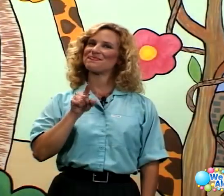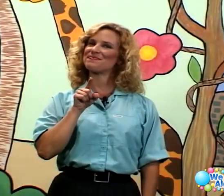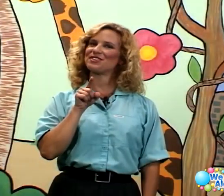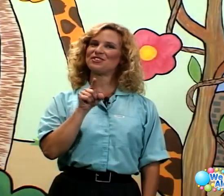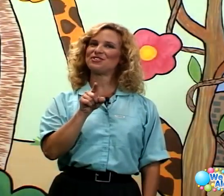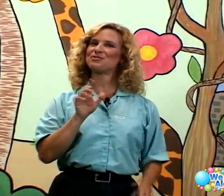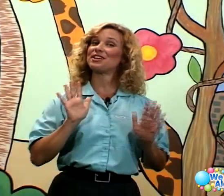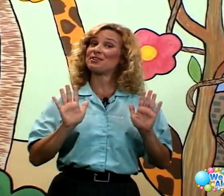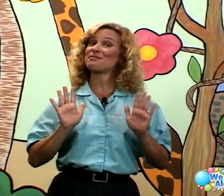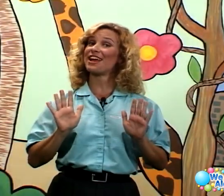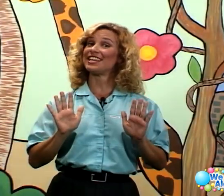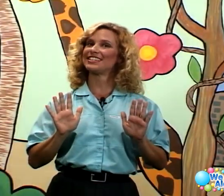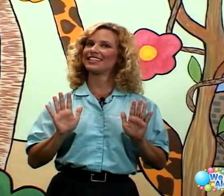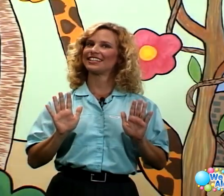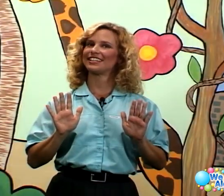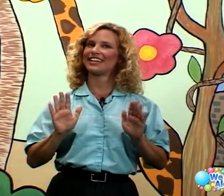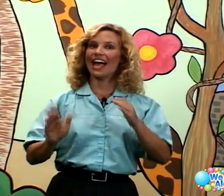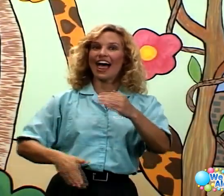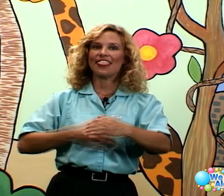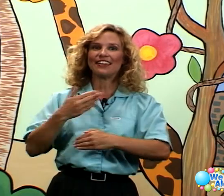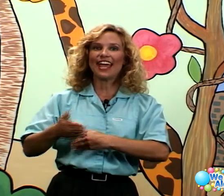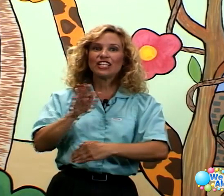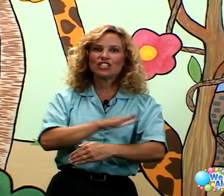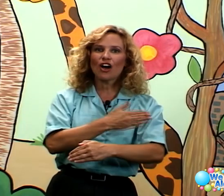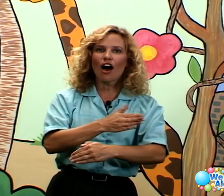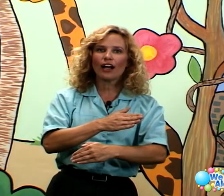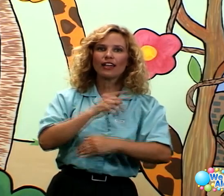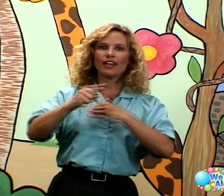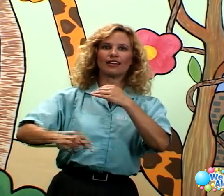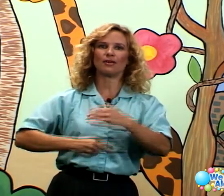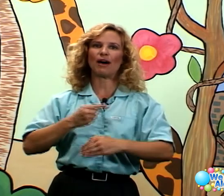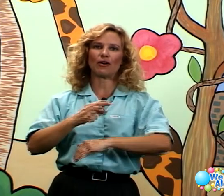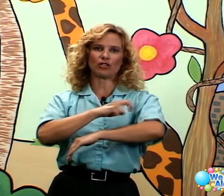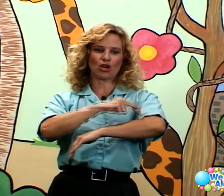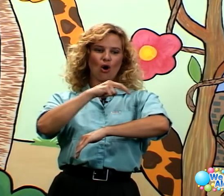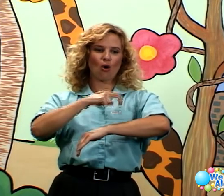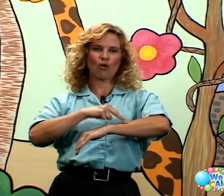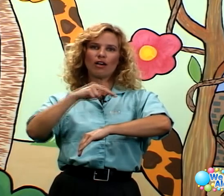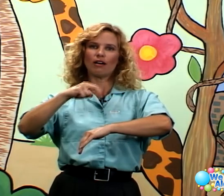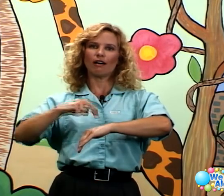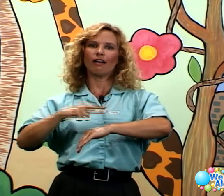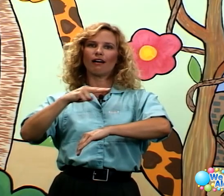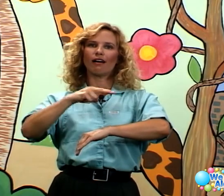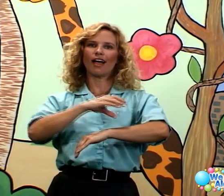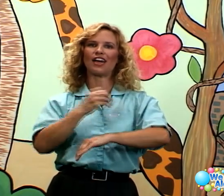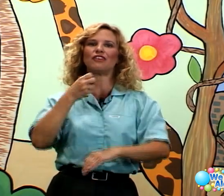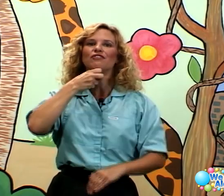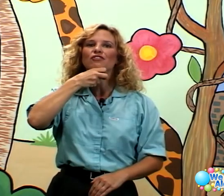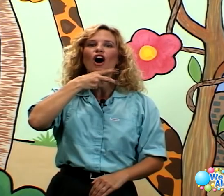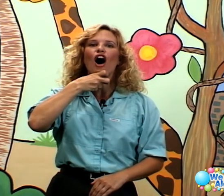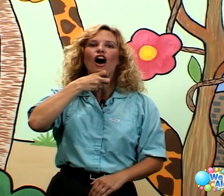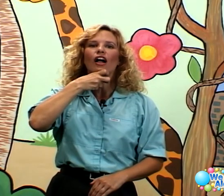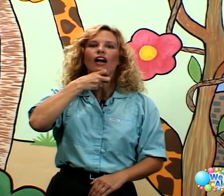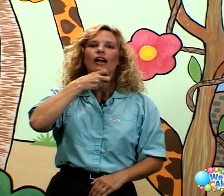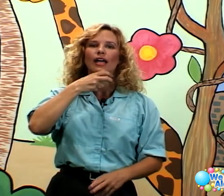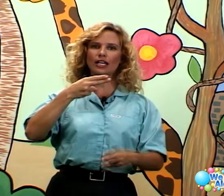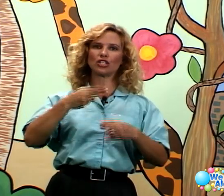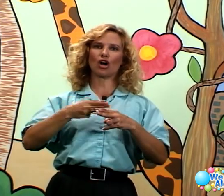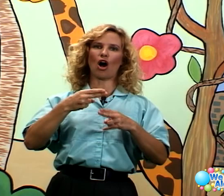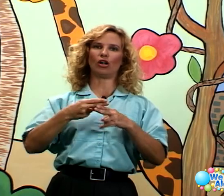You're doing great. The next song is about a toad. And a frog. It's called